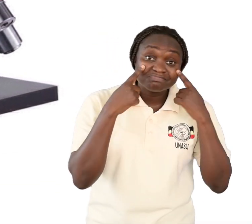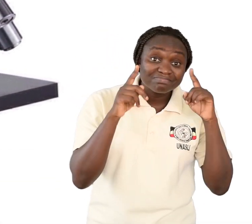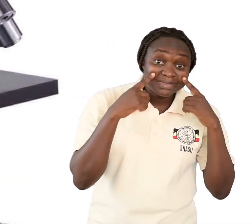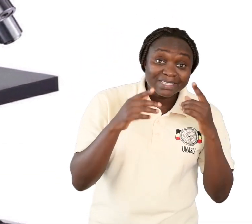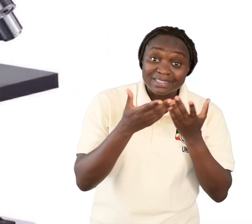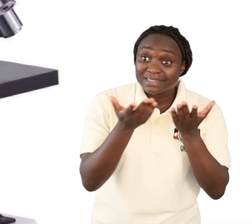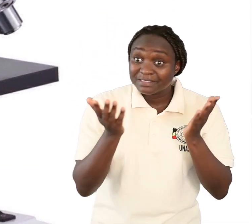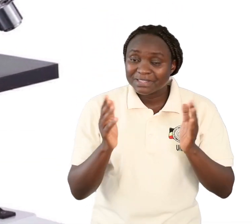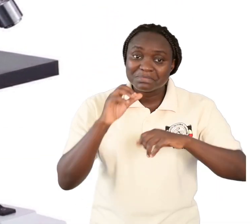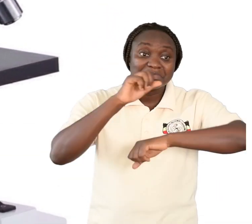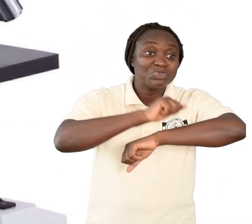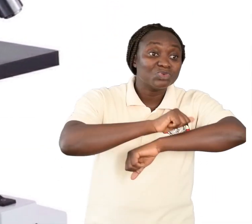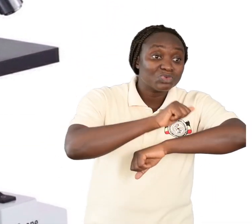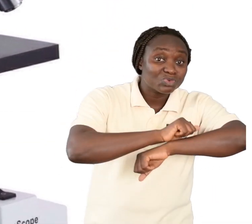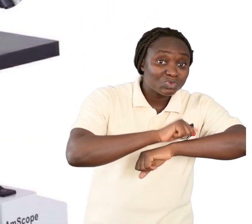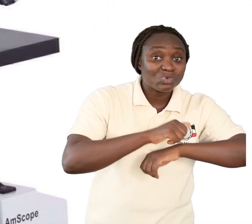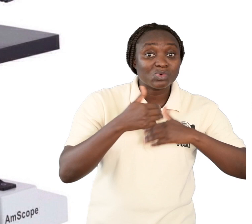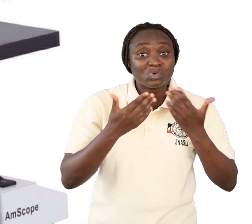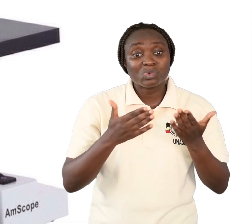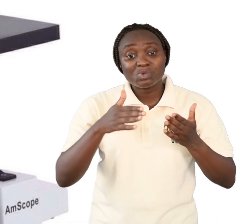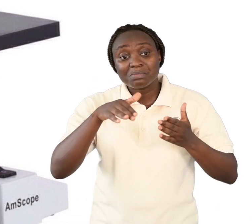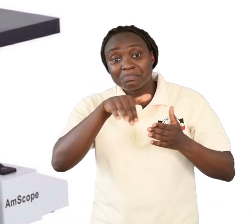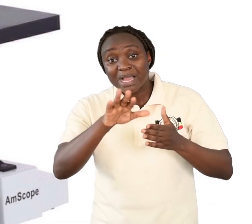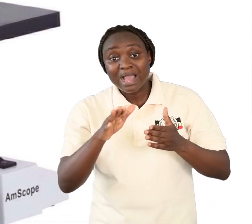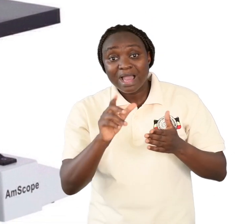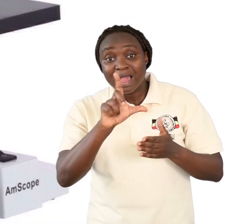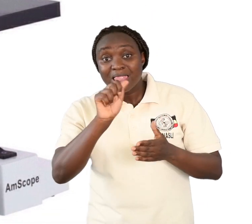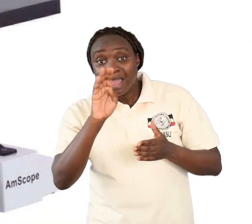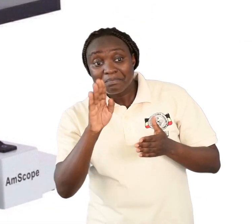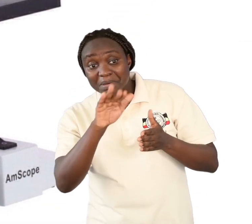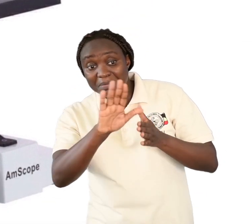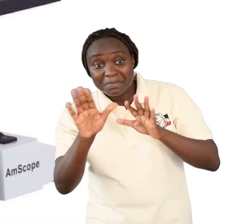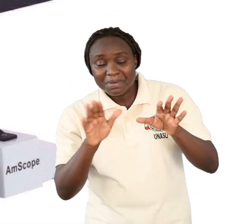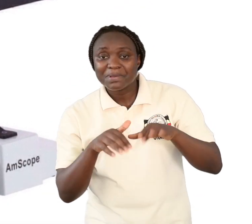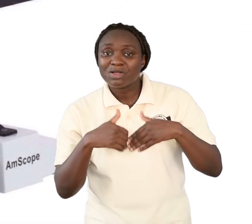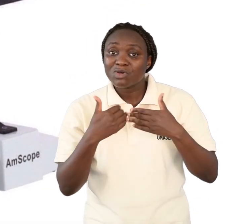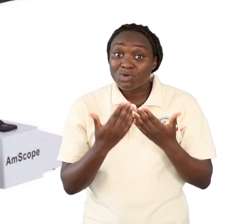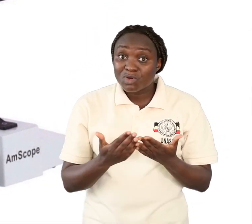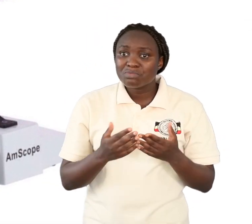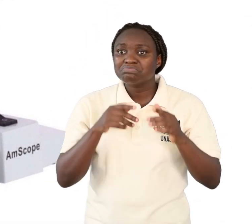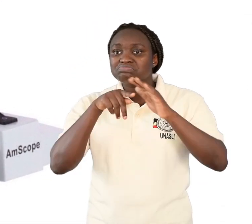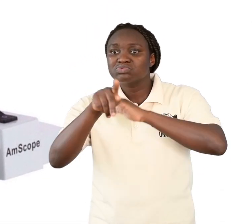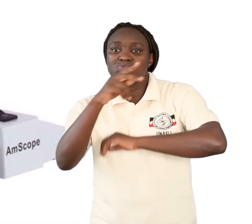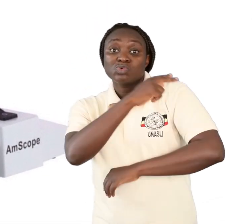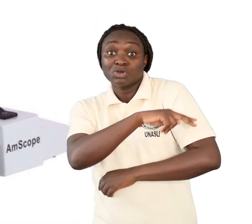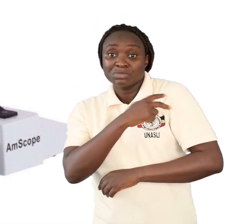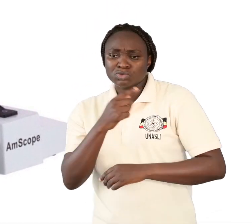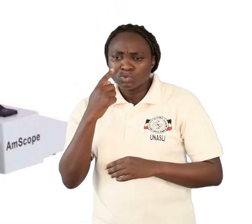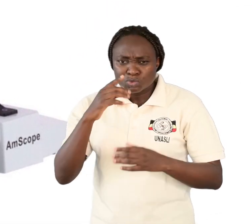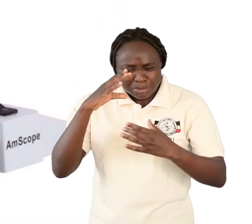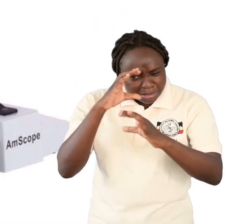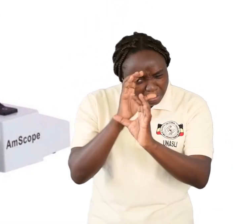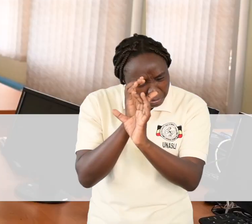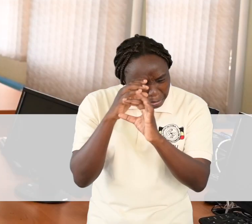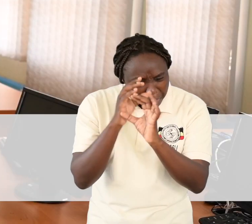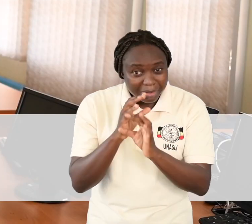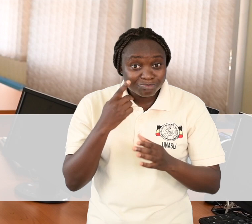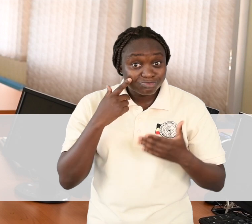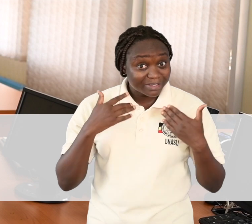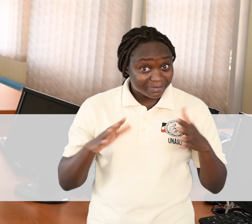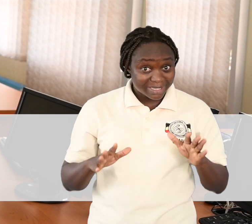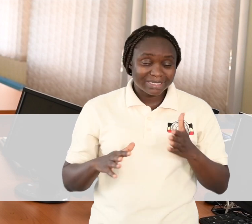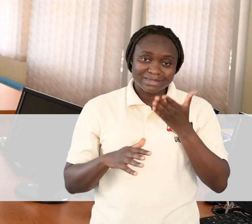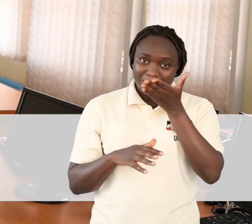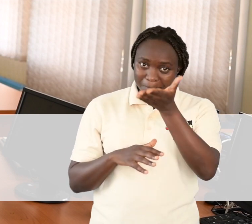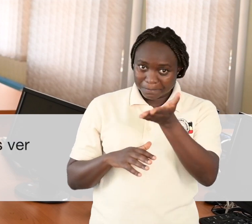at school, in your laboratories or when you visit health facilities. The